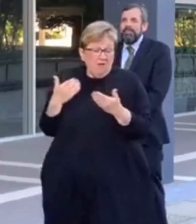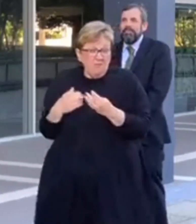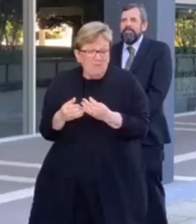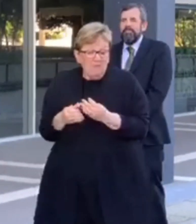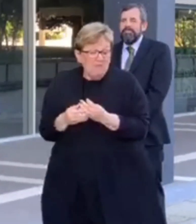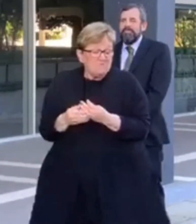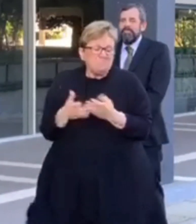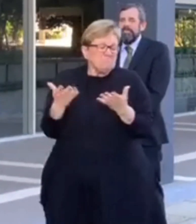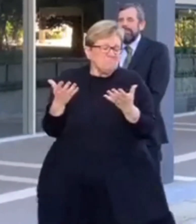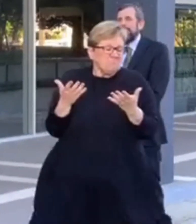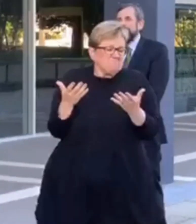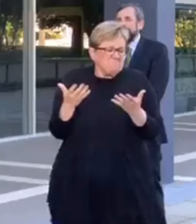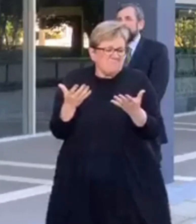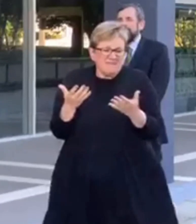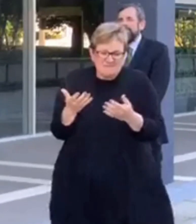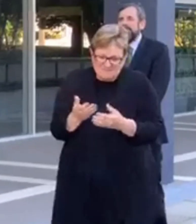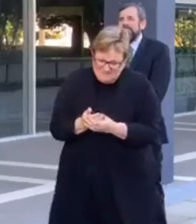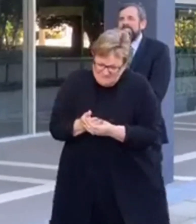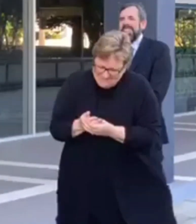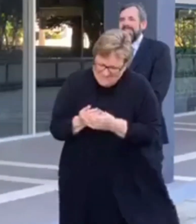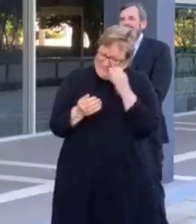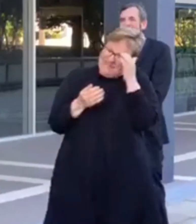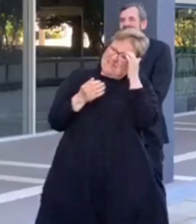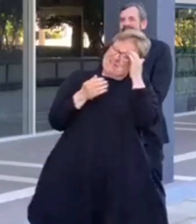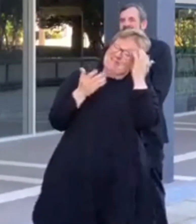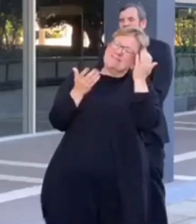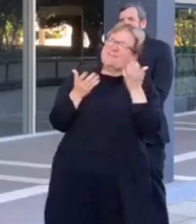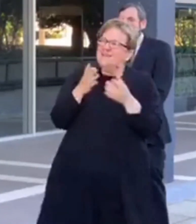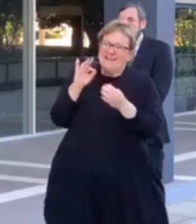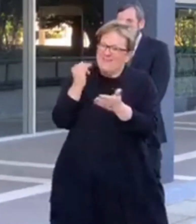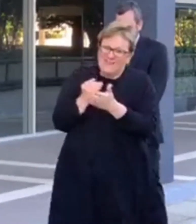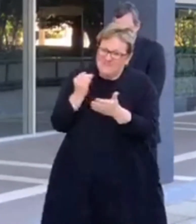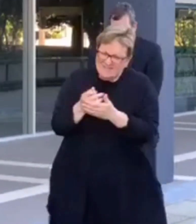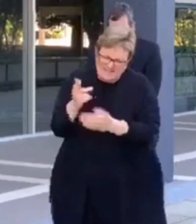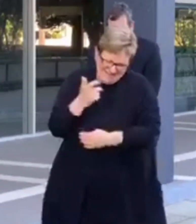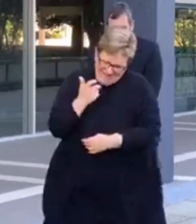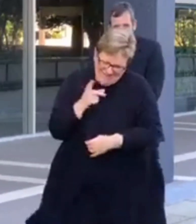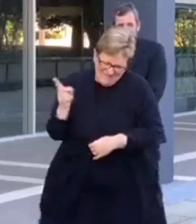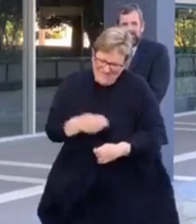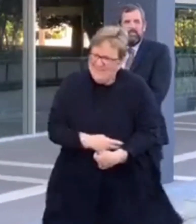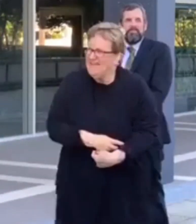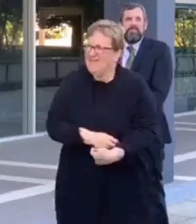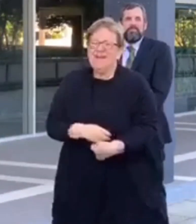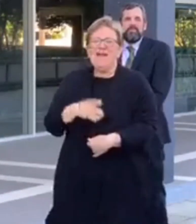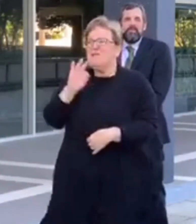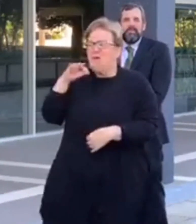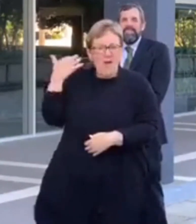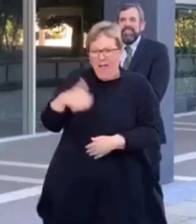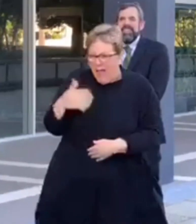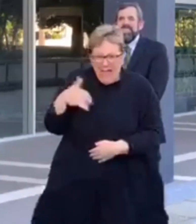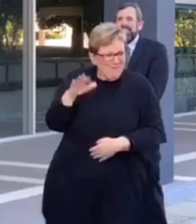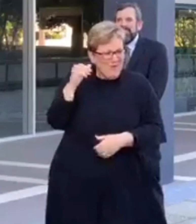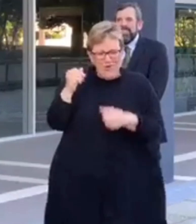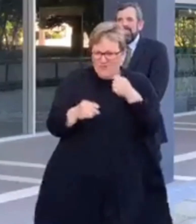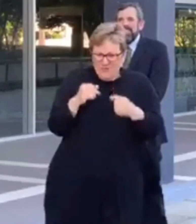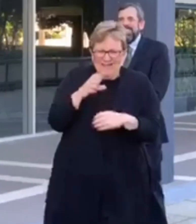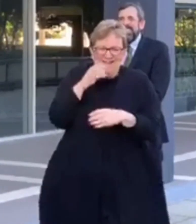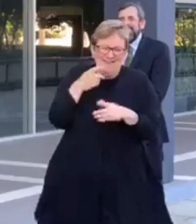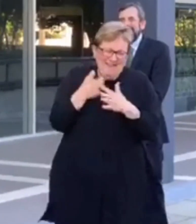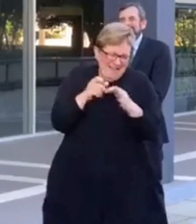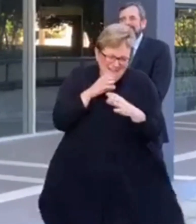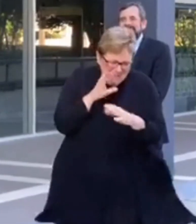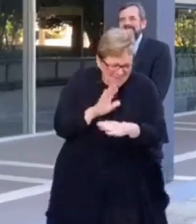Look, there's nothing wrong with going for a run and having a kebab.